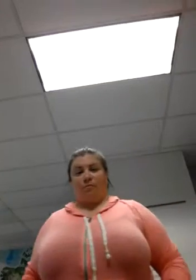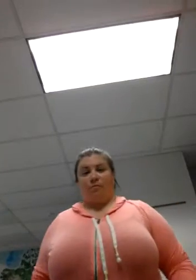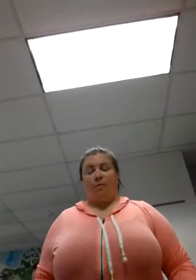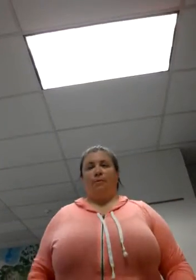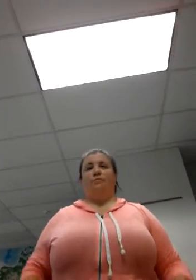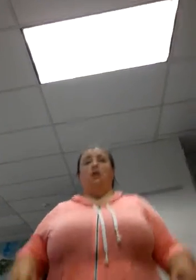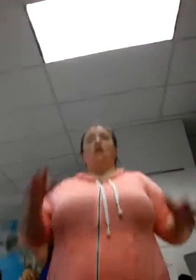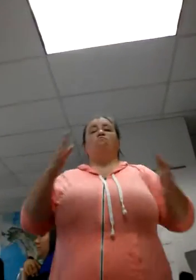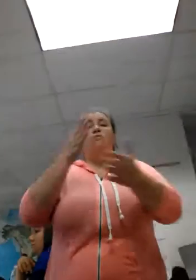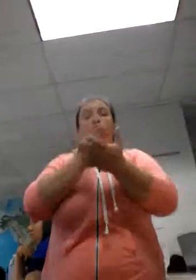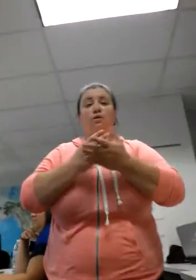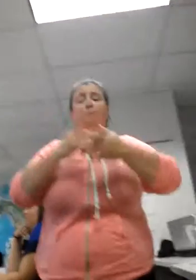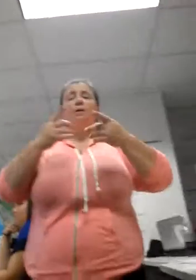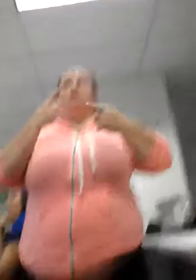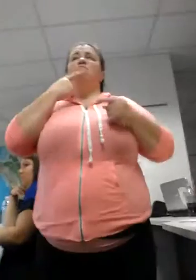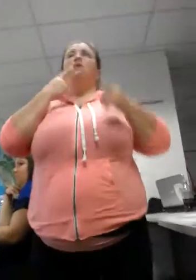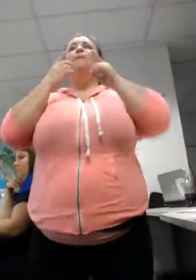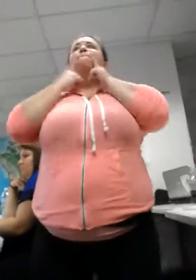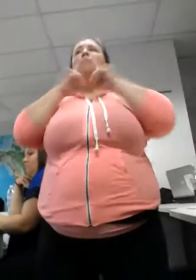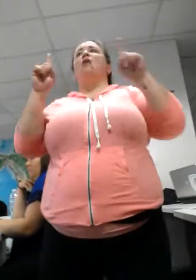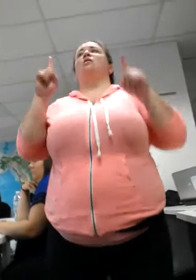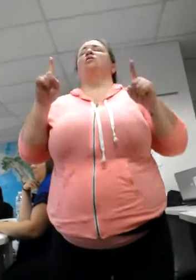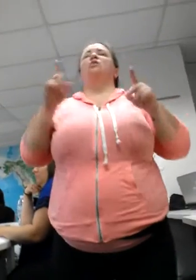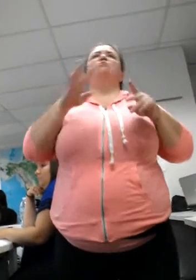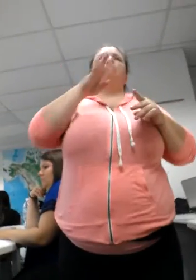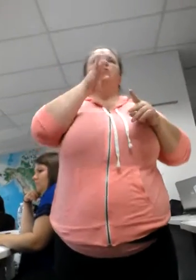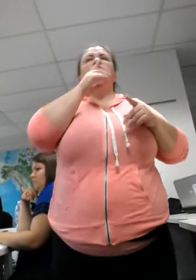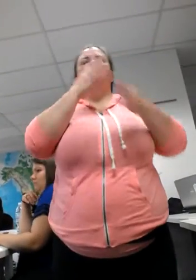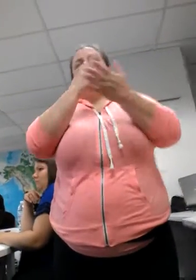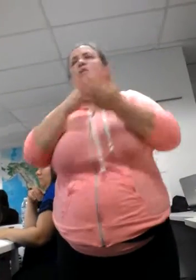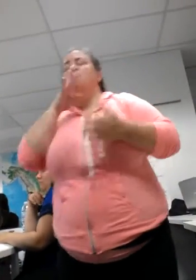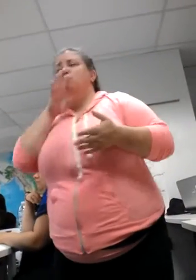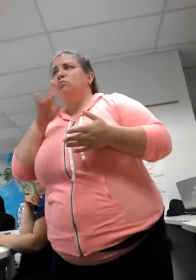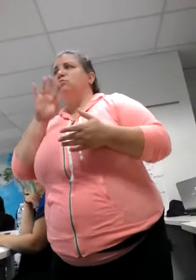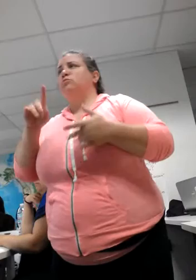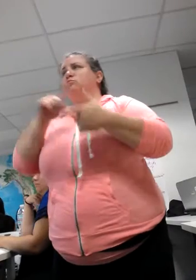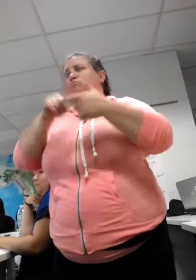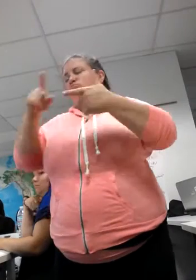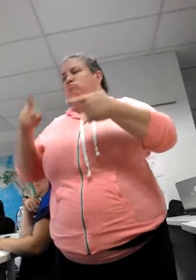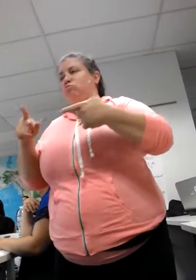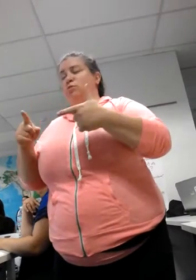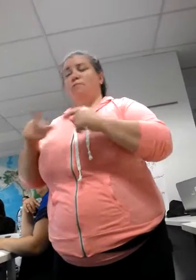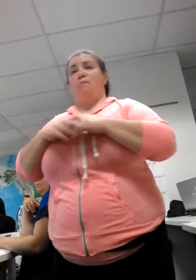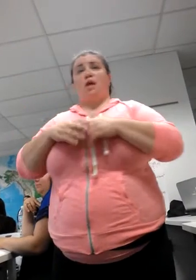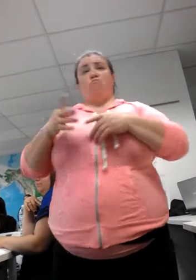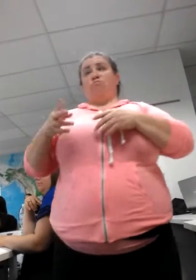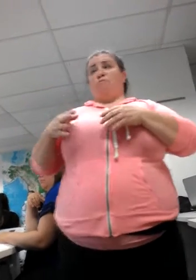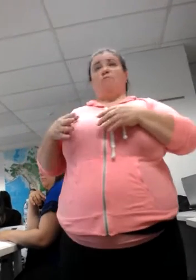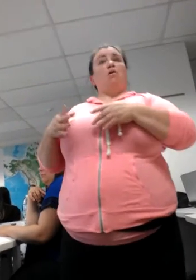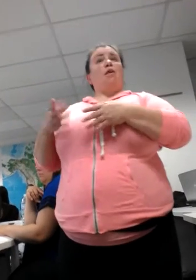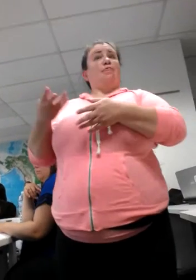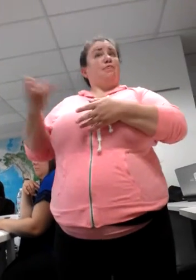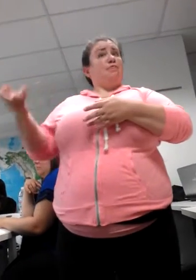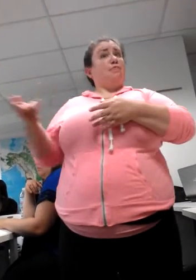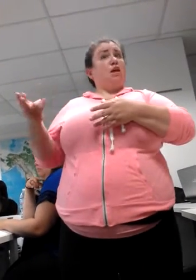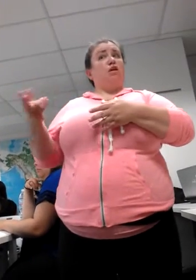Okay, that's them. That's the way that they communicate. That's how they get across their ideas. When you're